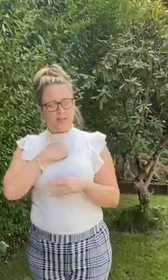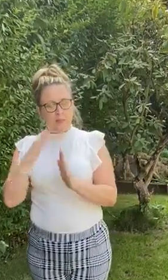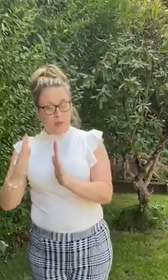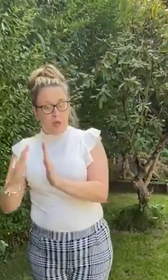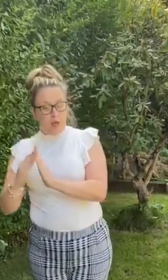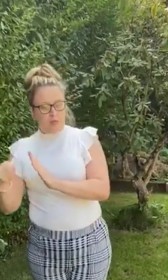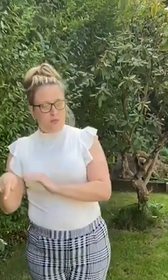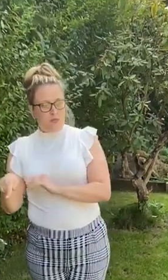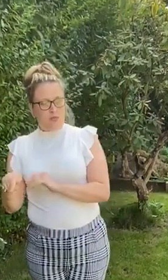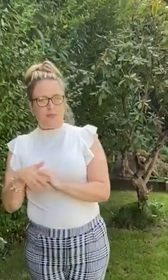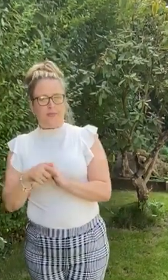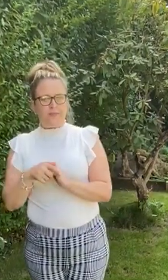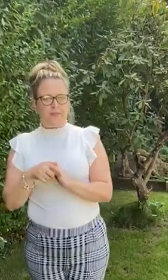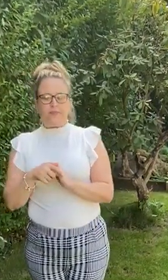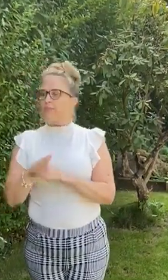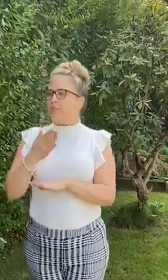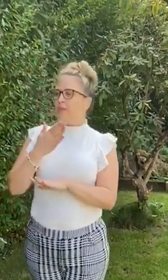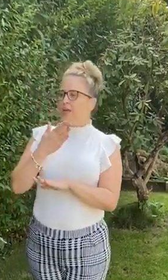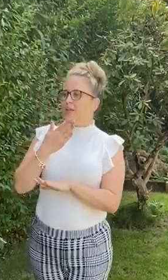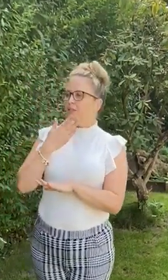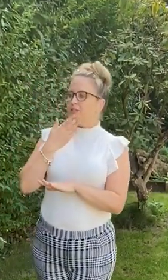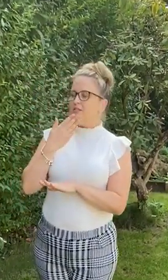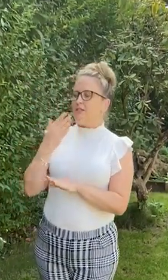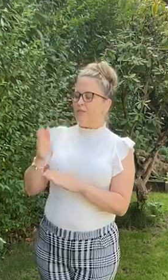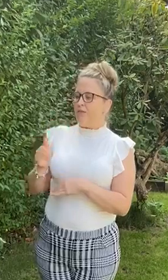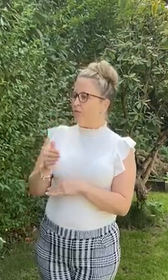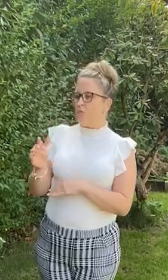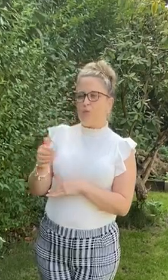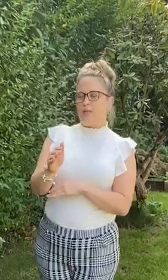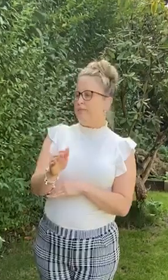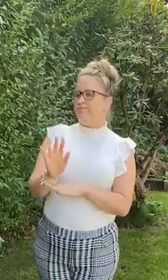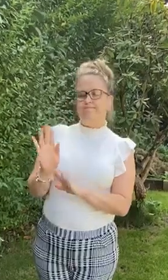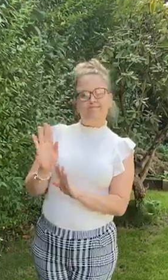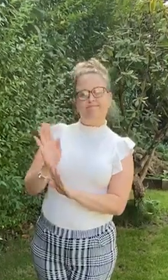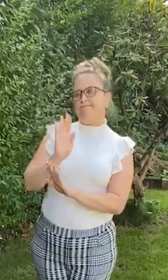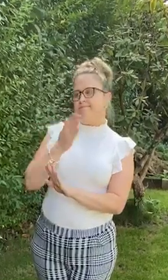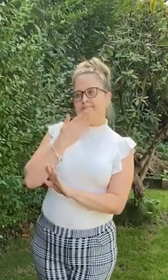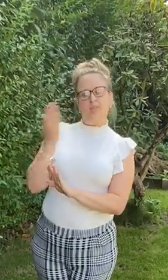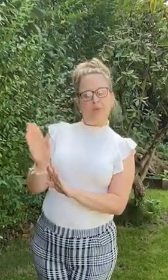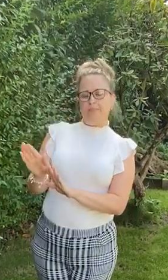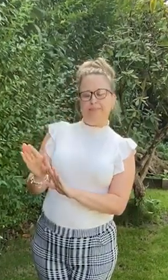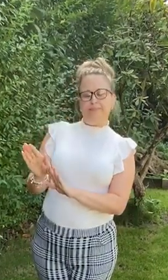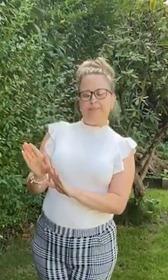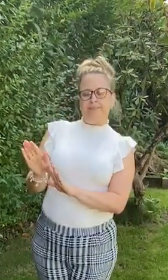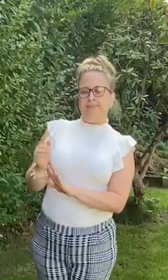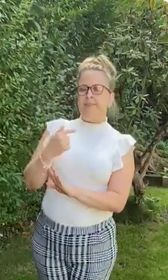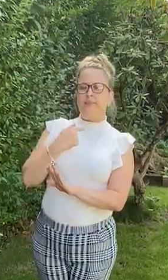It's wonderfully good of you, snake. But no, I'm having a feast with a Gruffalo.